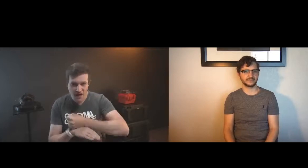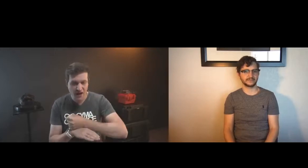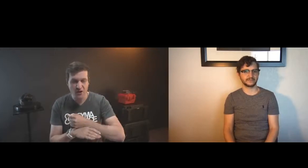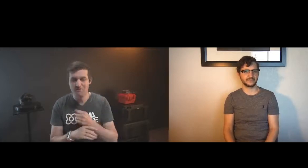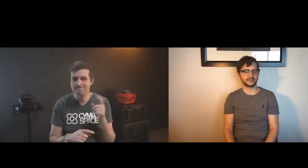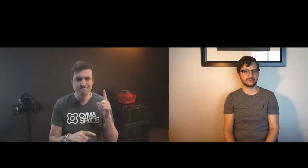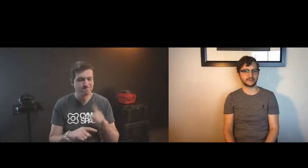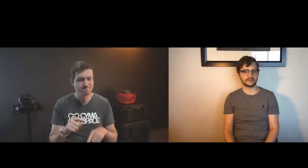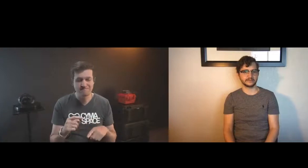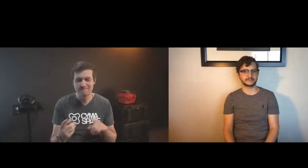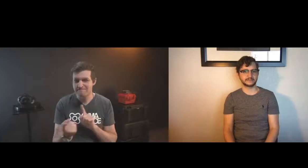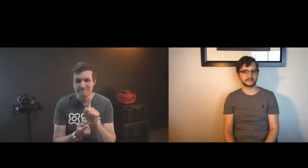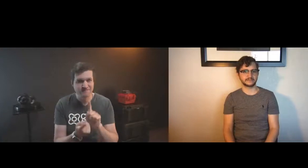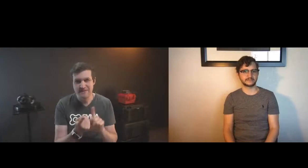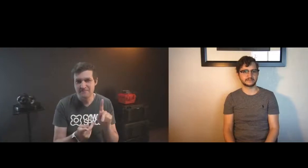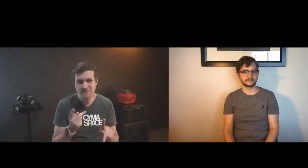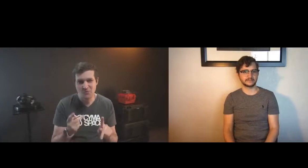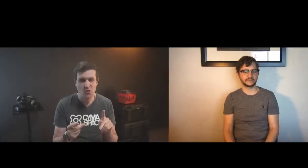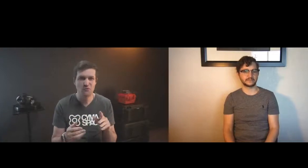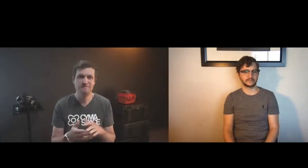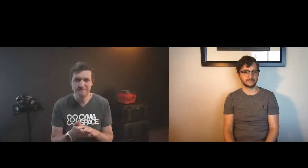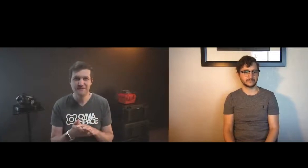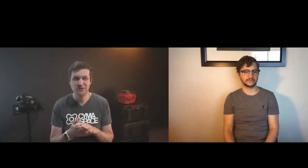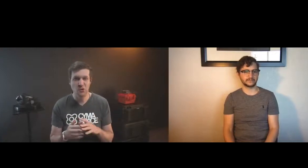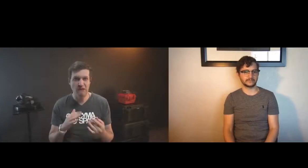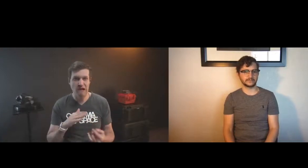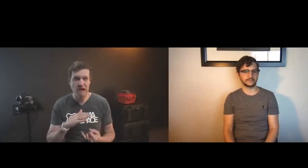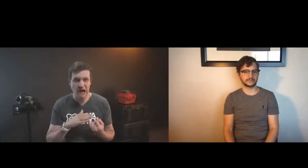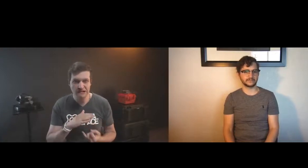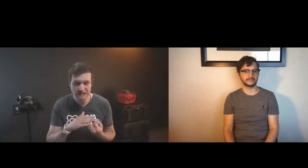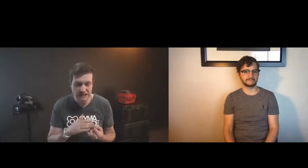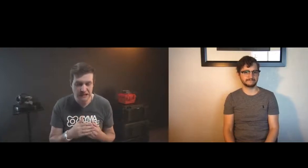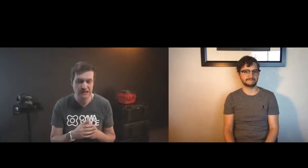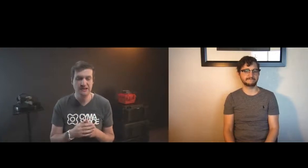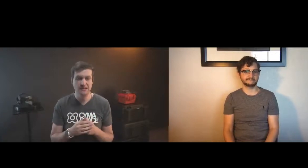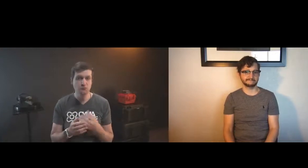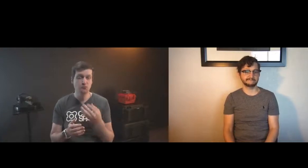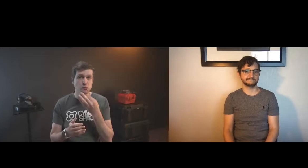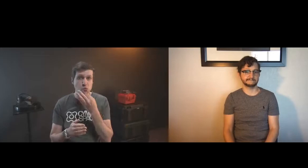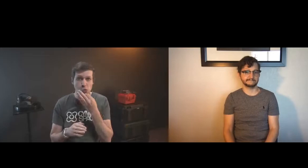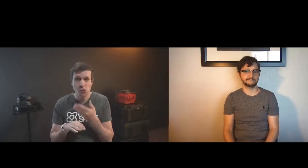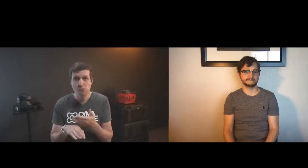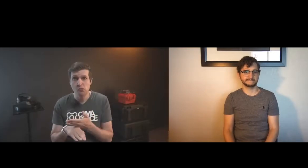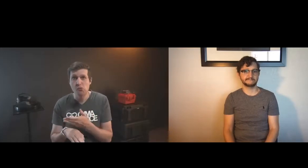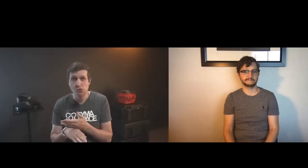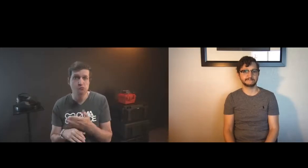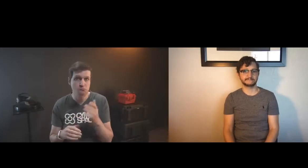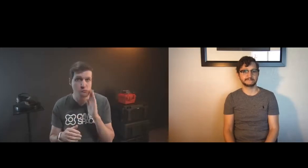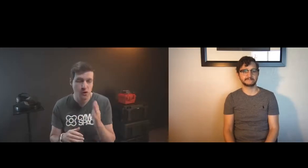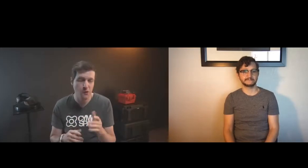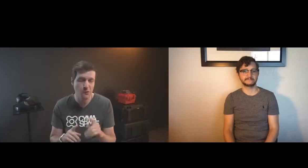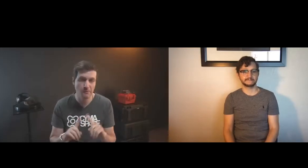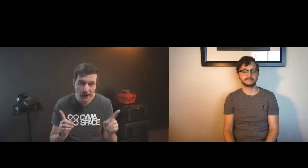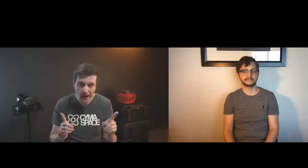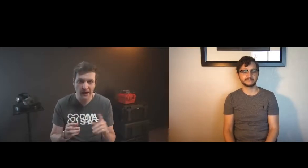it means that venues were shut down and people couldn't meet face to face so there was a lot more